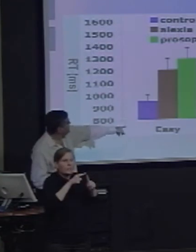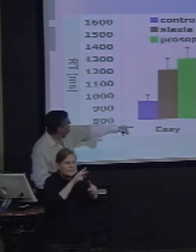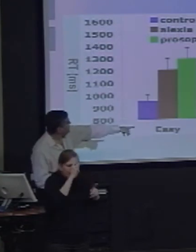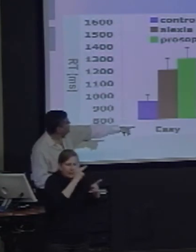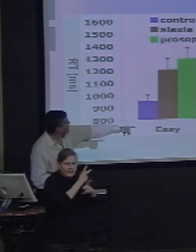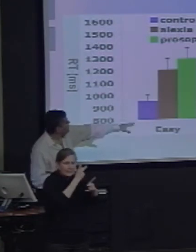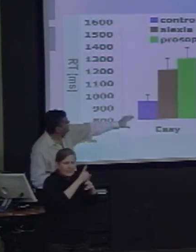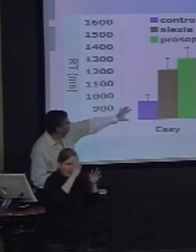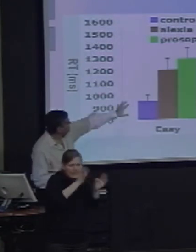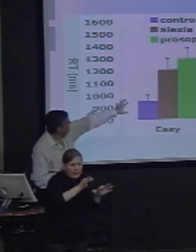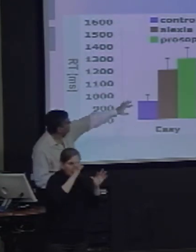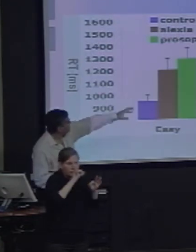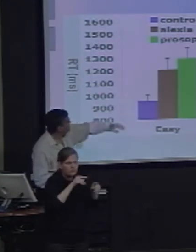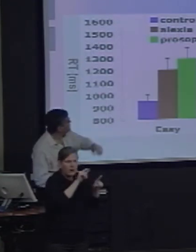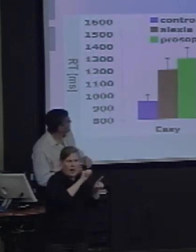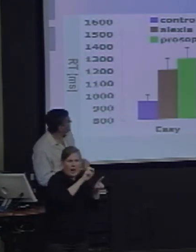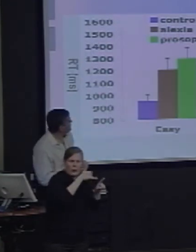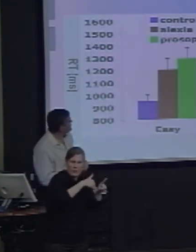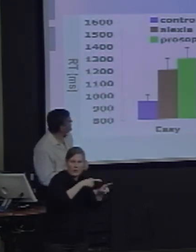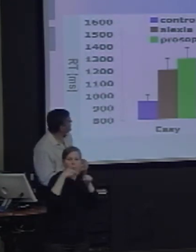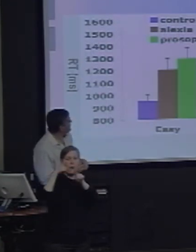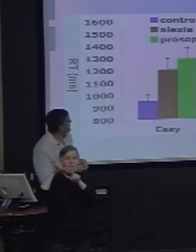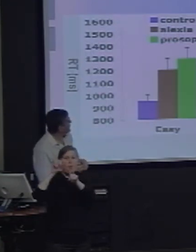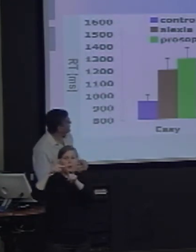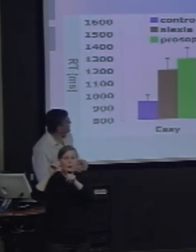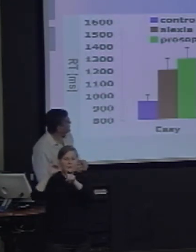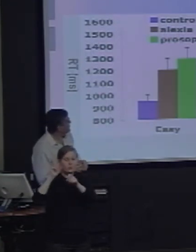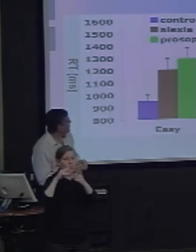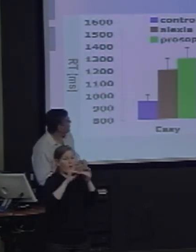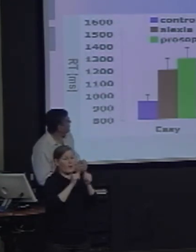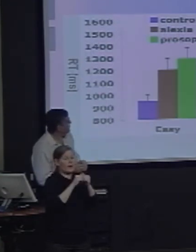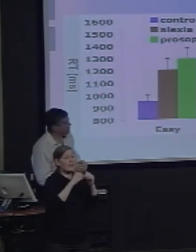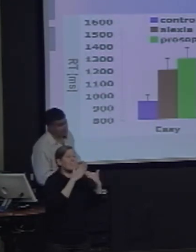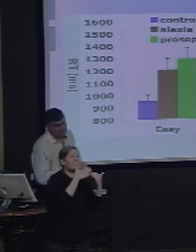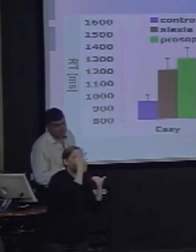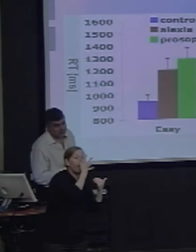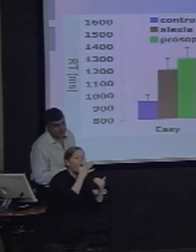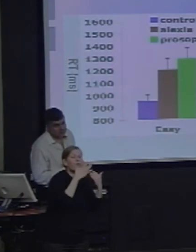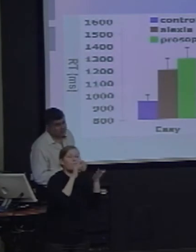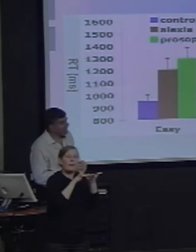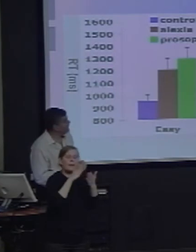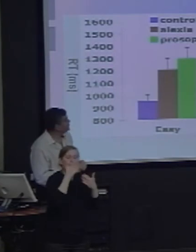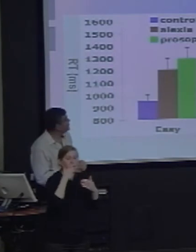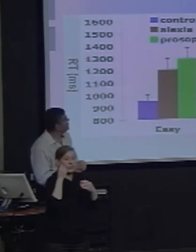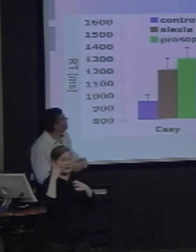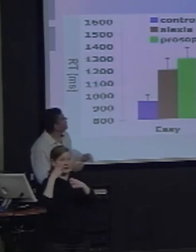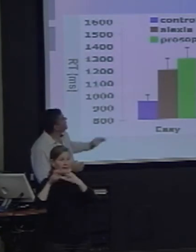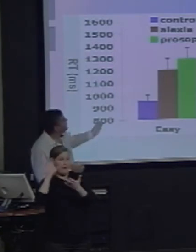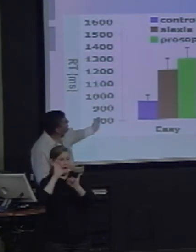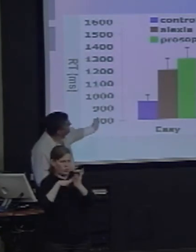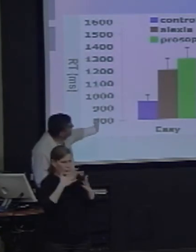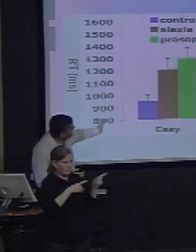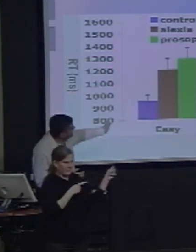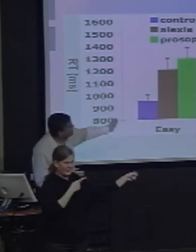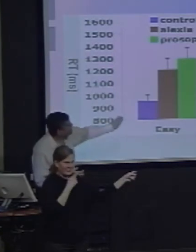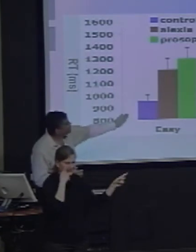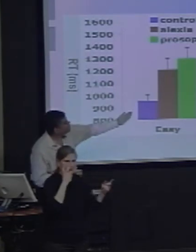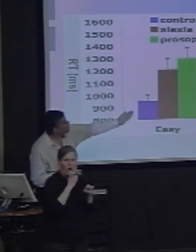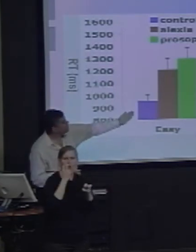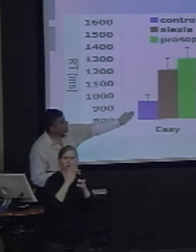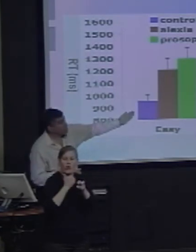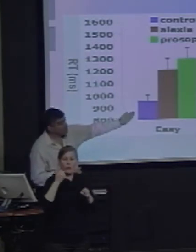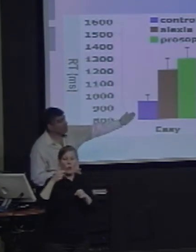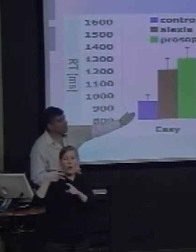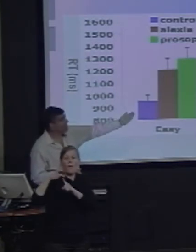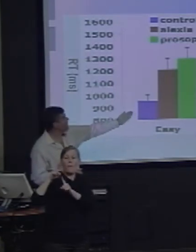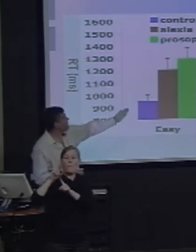for the easy and medium, the prosopagnosics and the purilexics are basically identical. But again, even here,